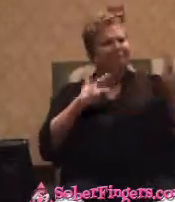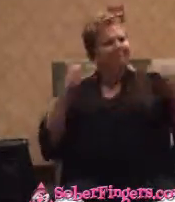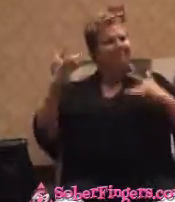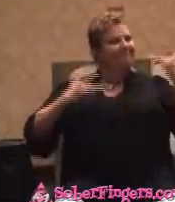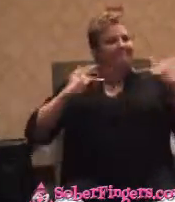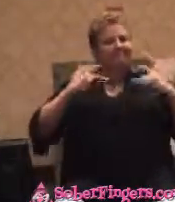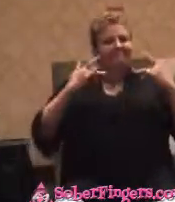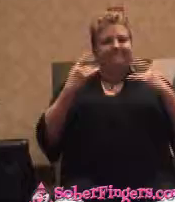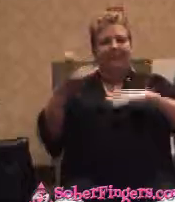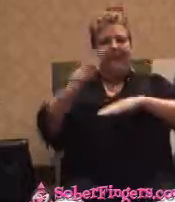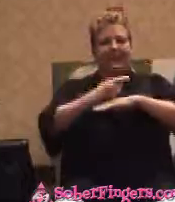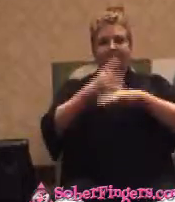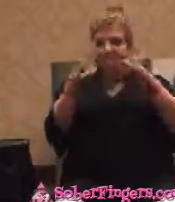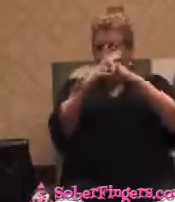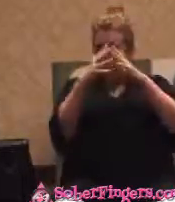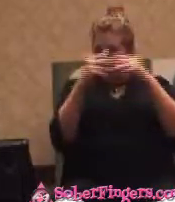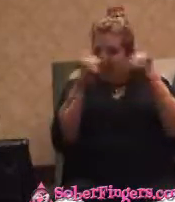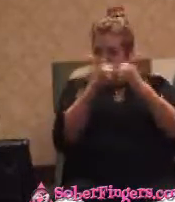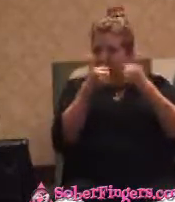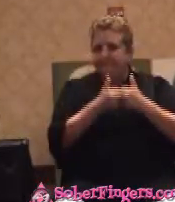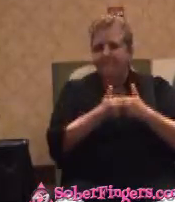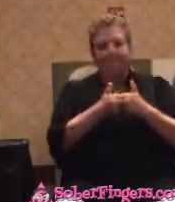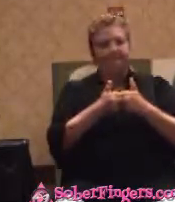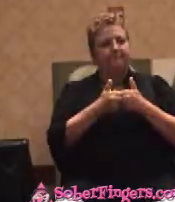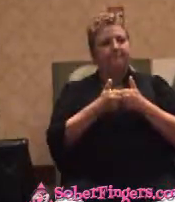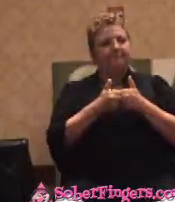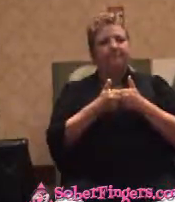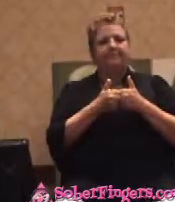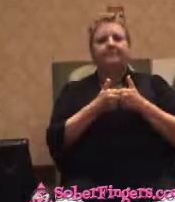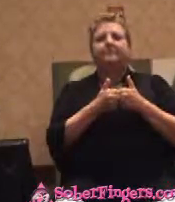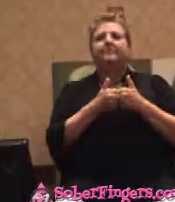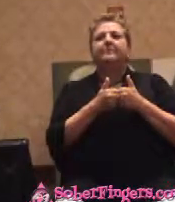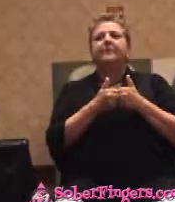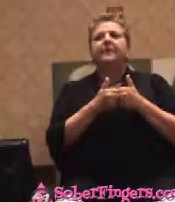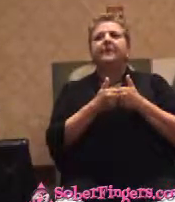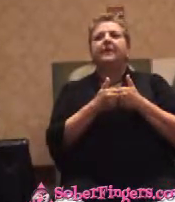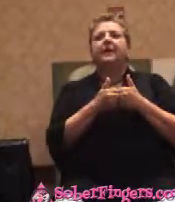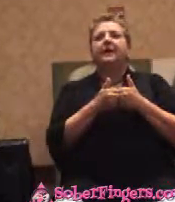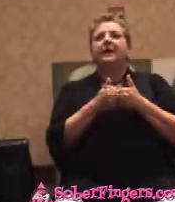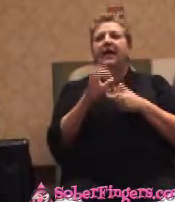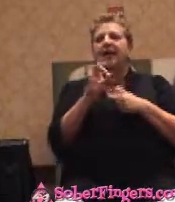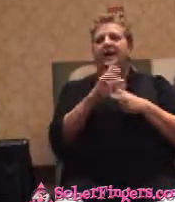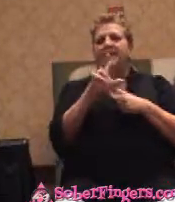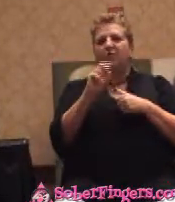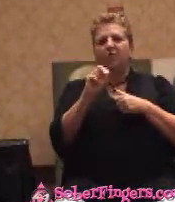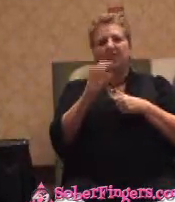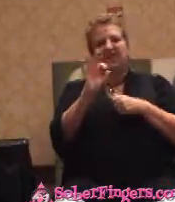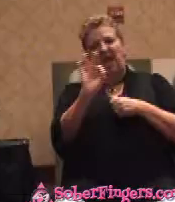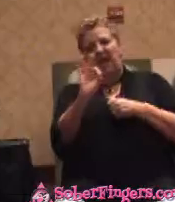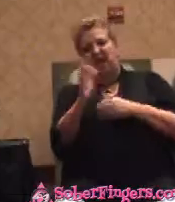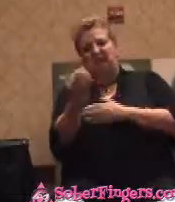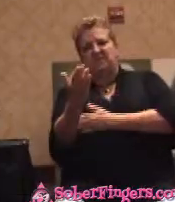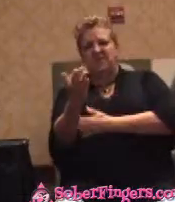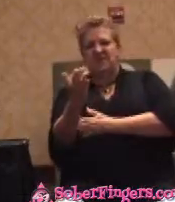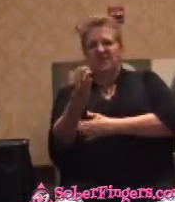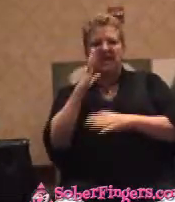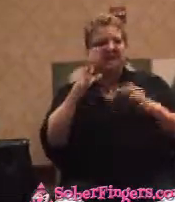It was a football game. I decided to do all the games. 8.30 or 9 o'clock, would make it nice to have a little touch. So I